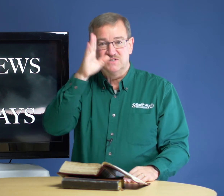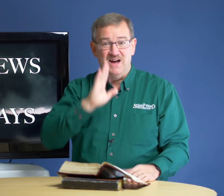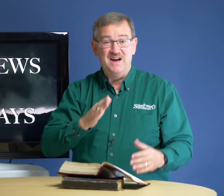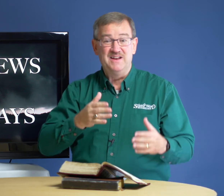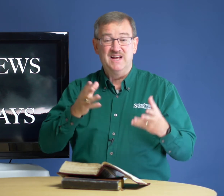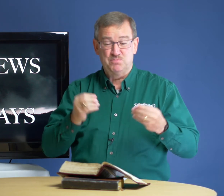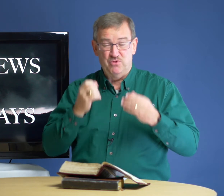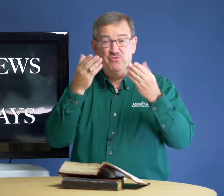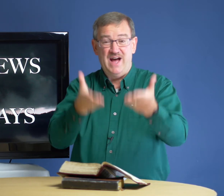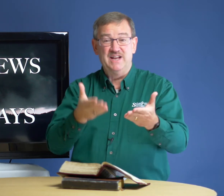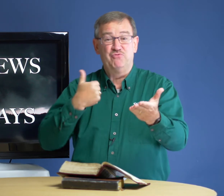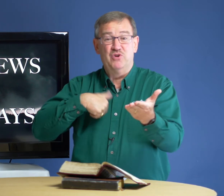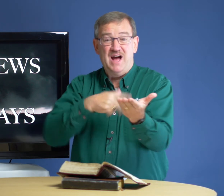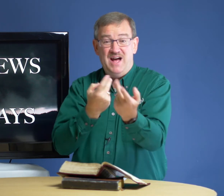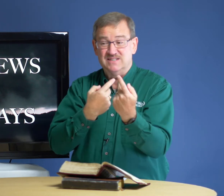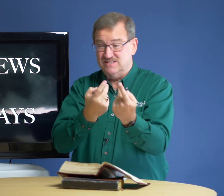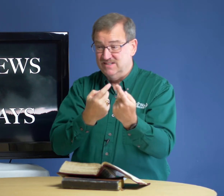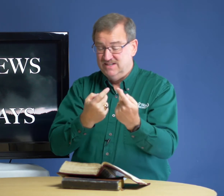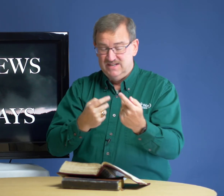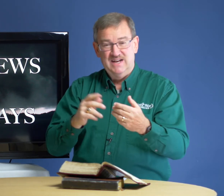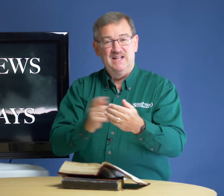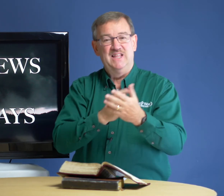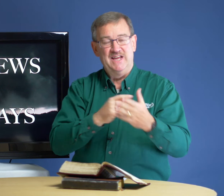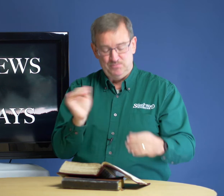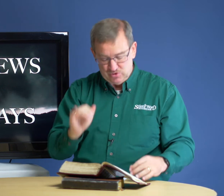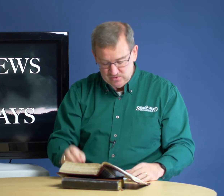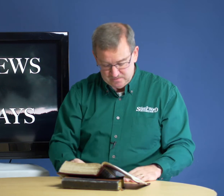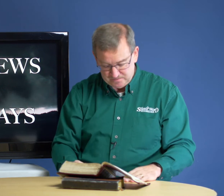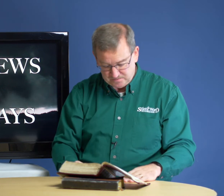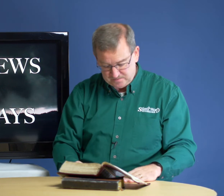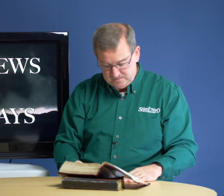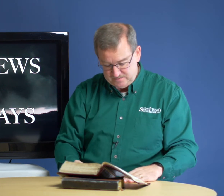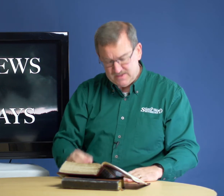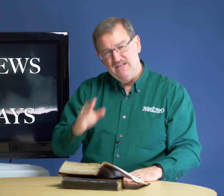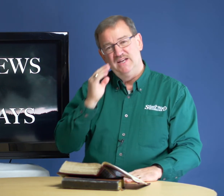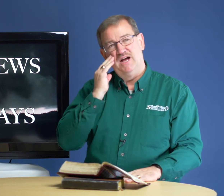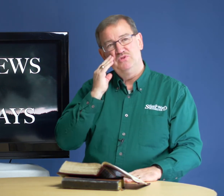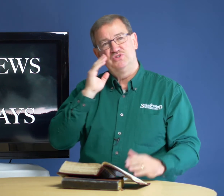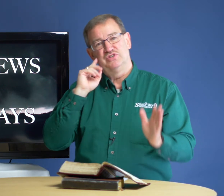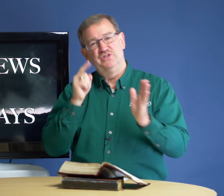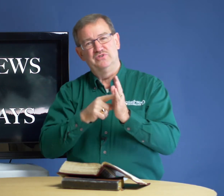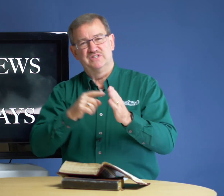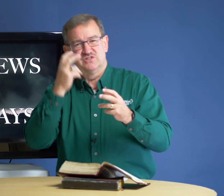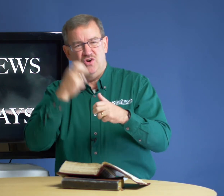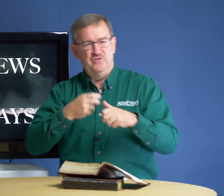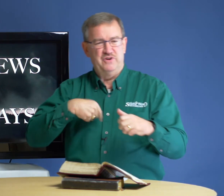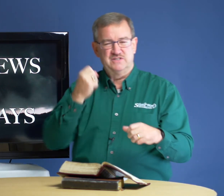God has provided for us a lamb too. I want you to notice it's hard for us to